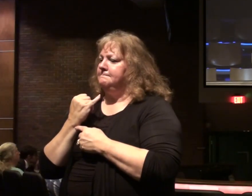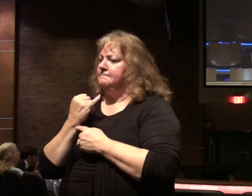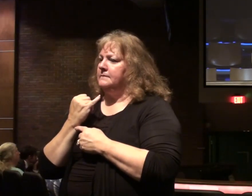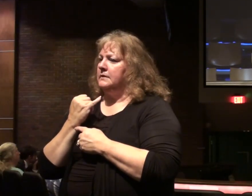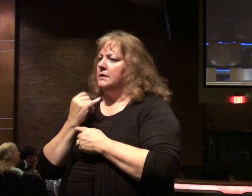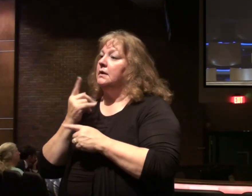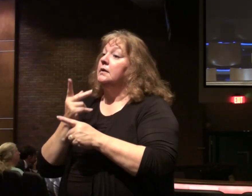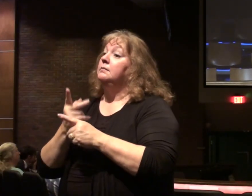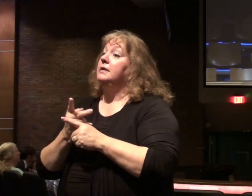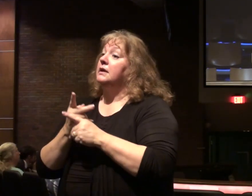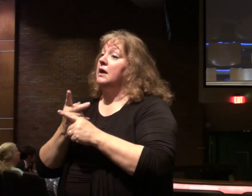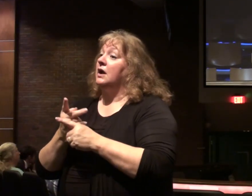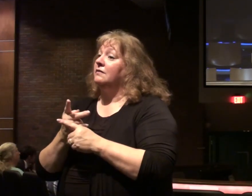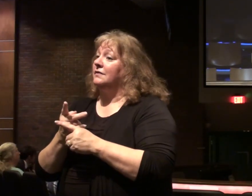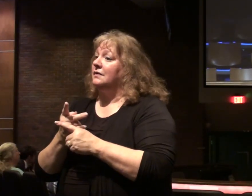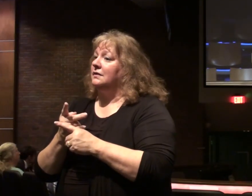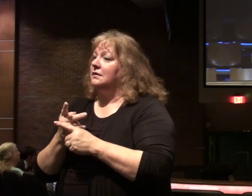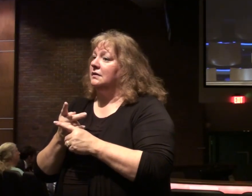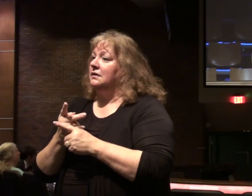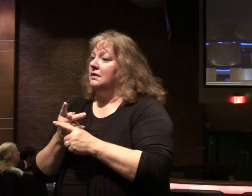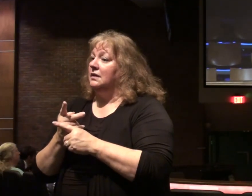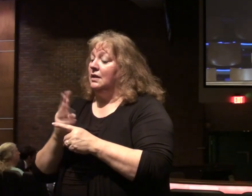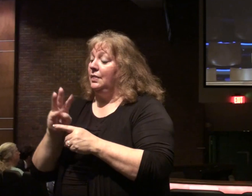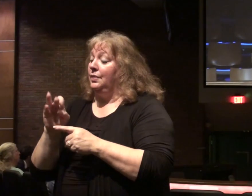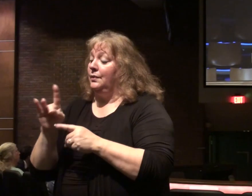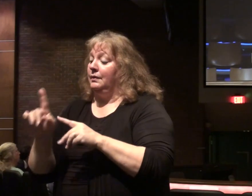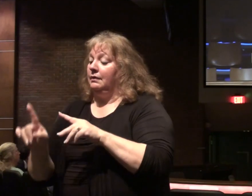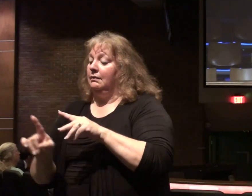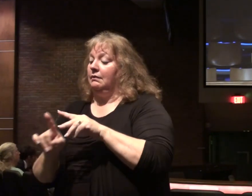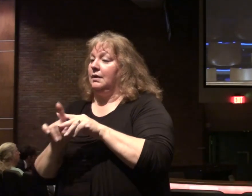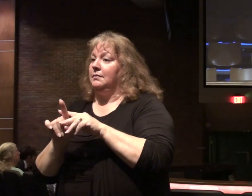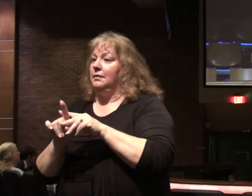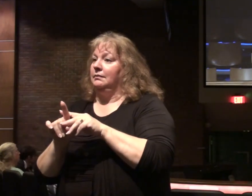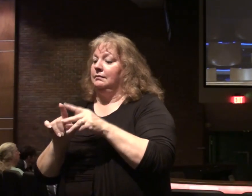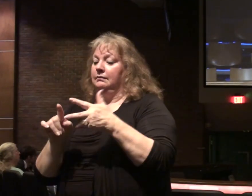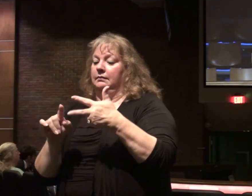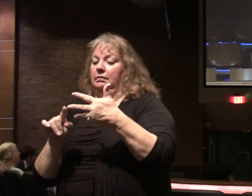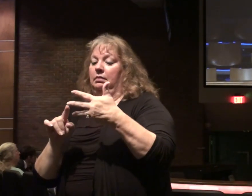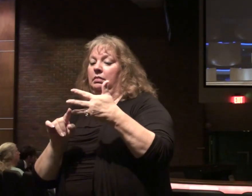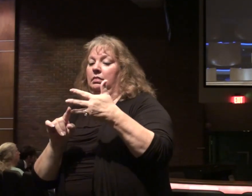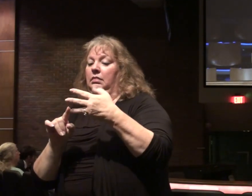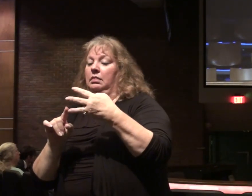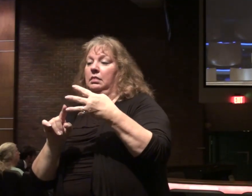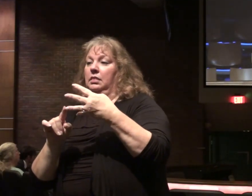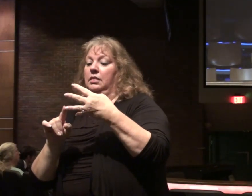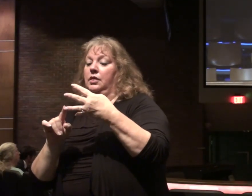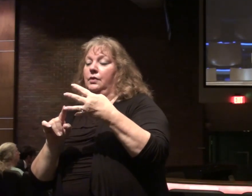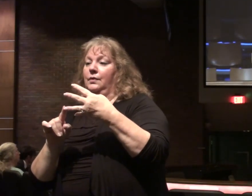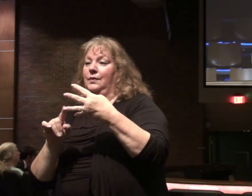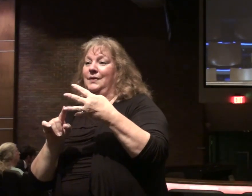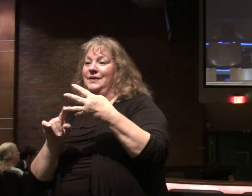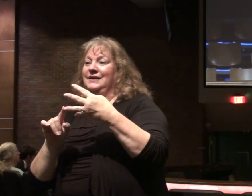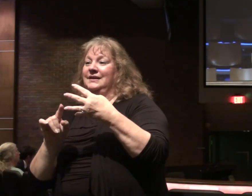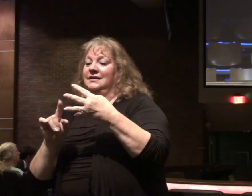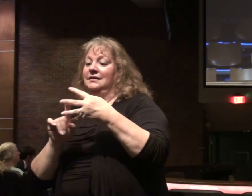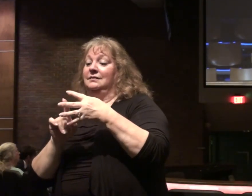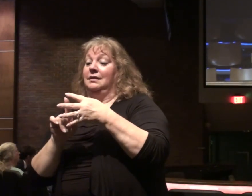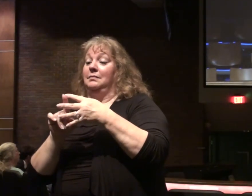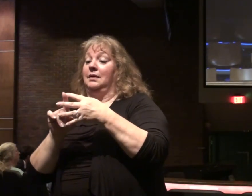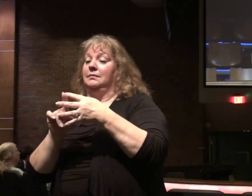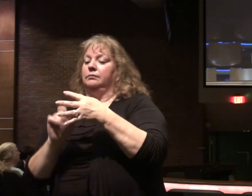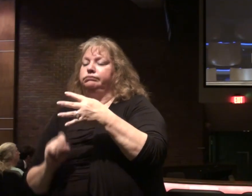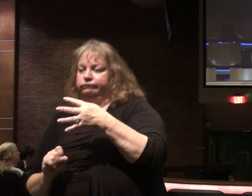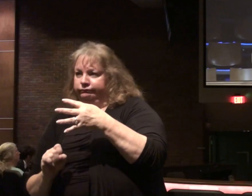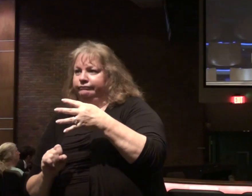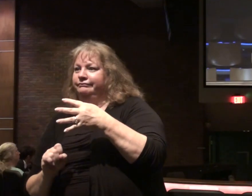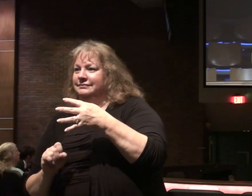be careful the weeds don't come up and choke out. Don't be the third soil. Watch out for the weeds, the carers of this